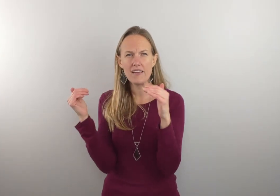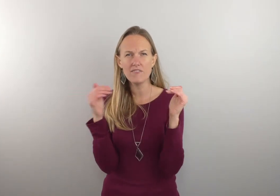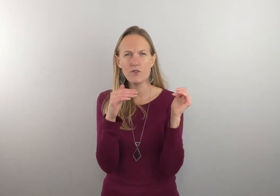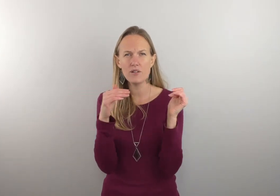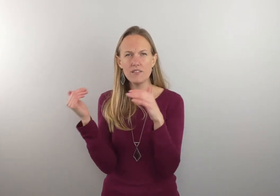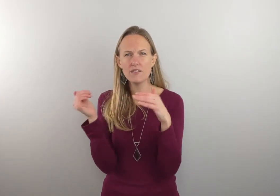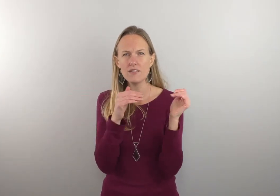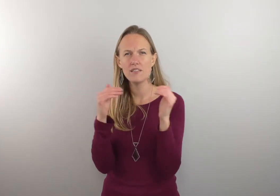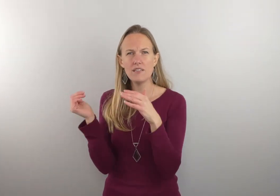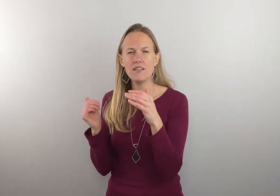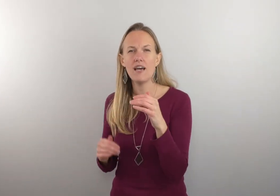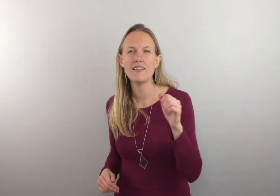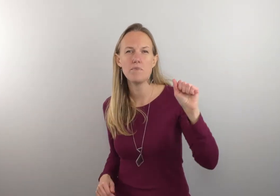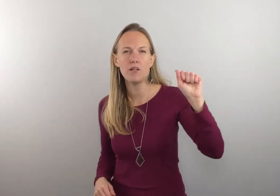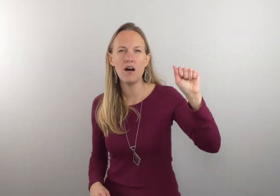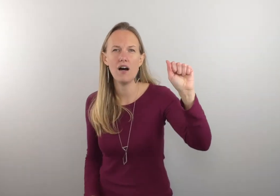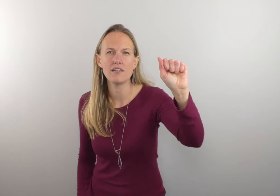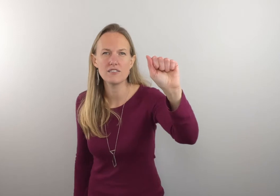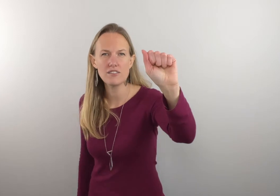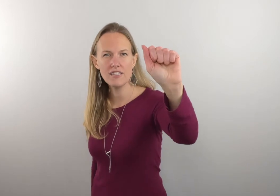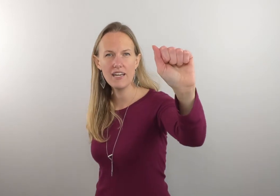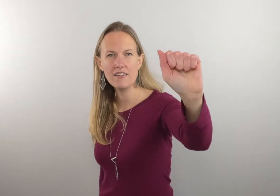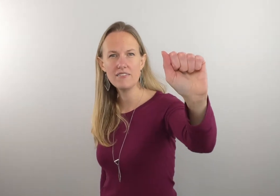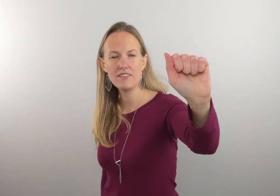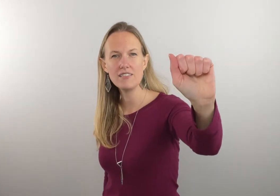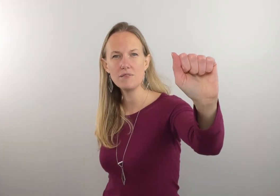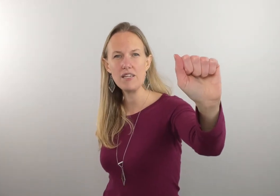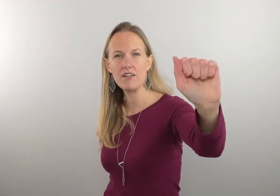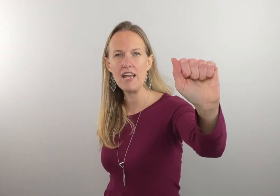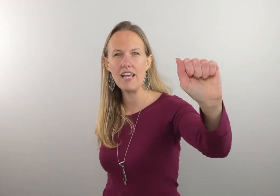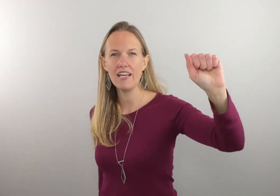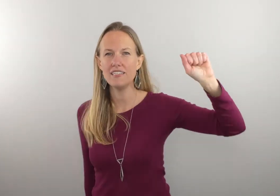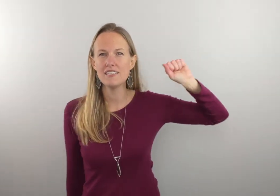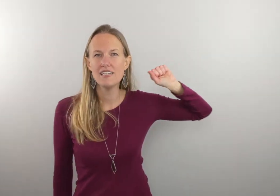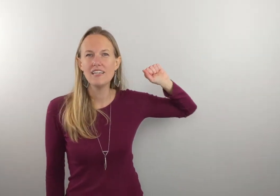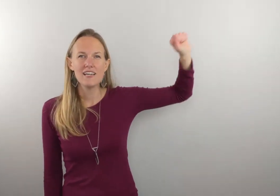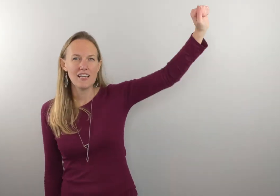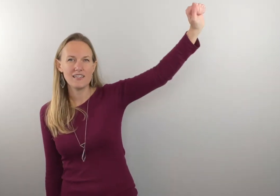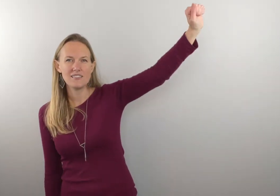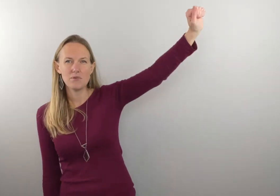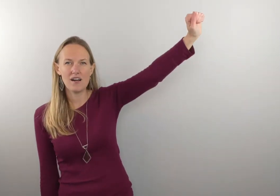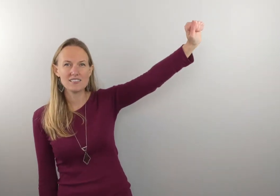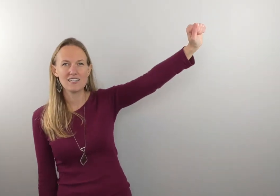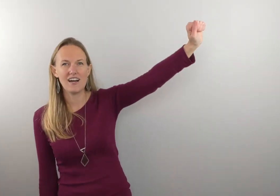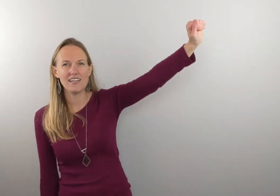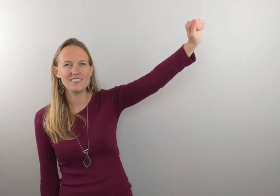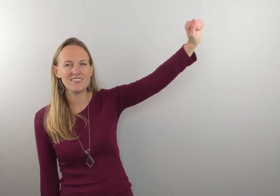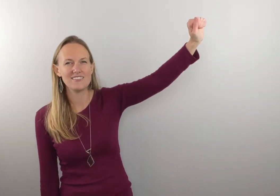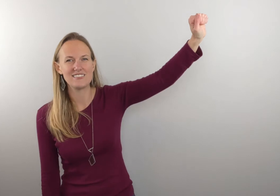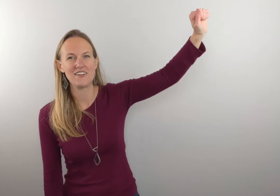and forth and then belongs so you're gonna have you're gonna just make your a hand and it belongs to God so sorry